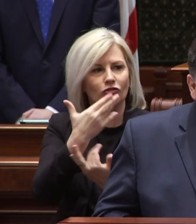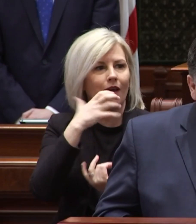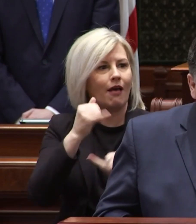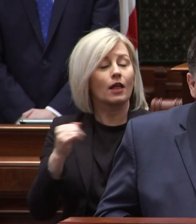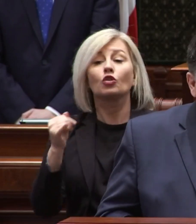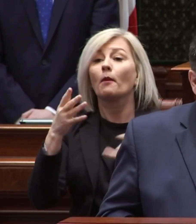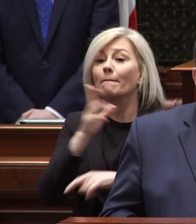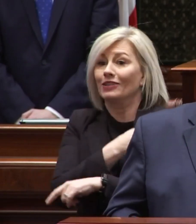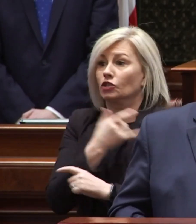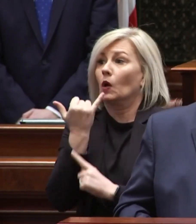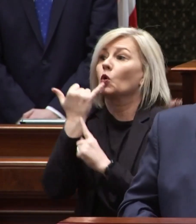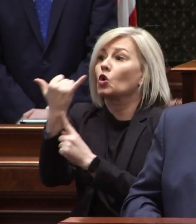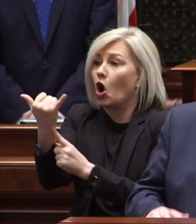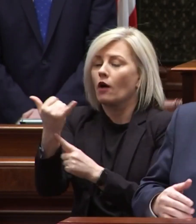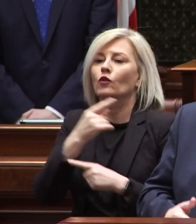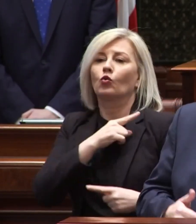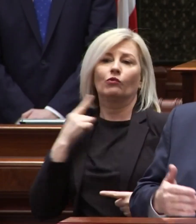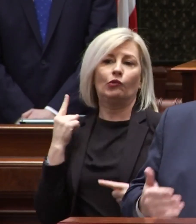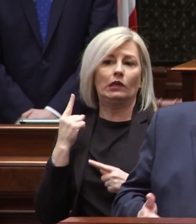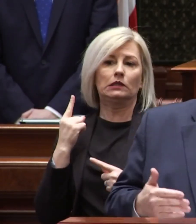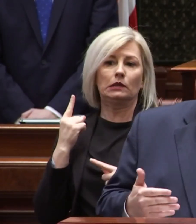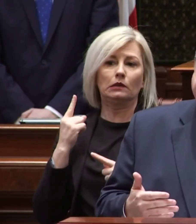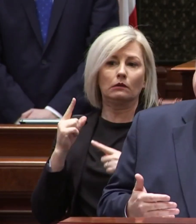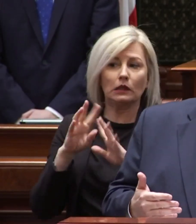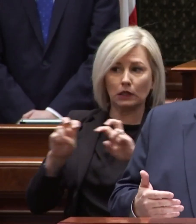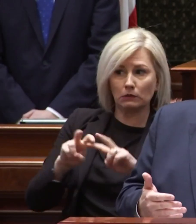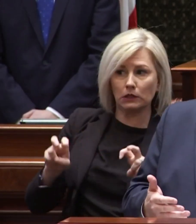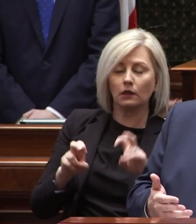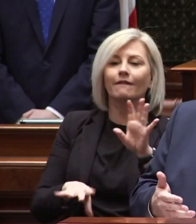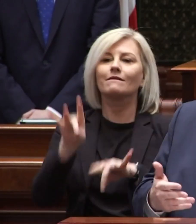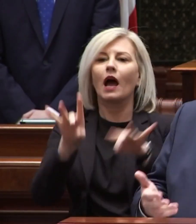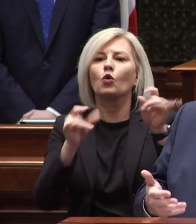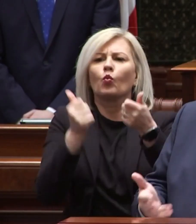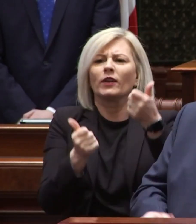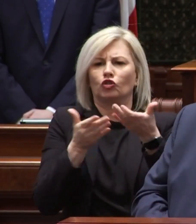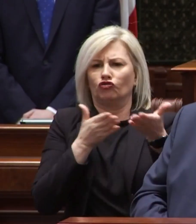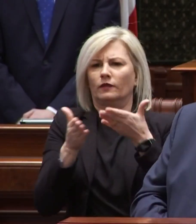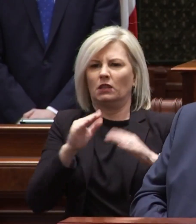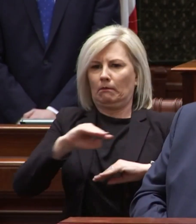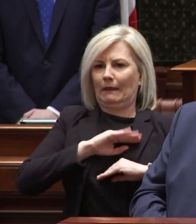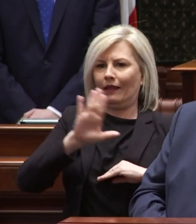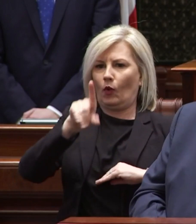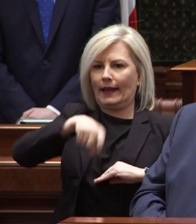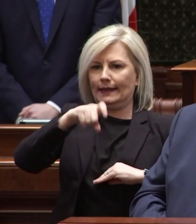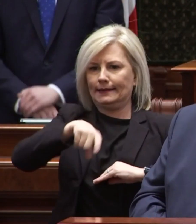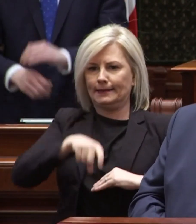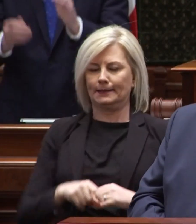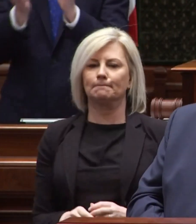can call ahead for a risk assessment and find the services that will meet their needs